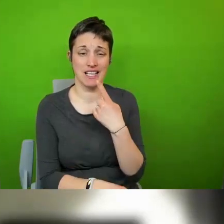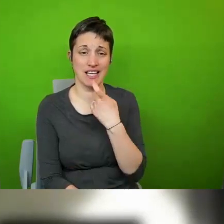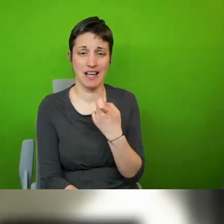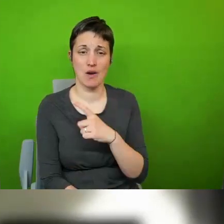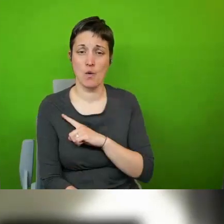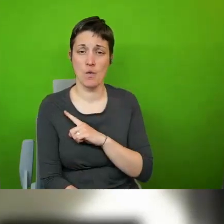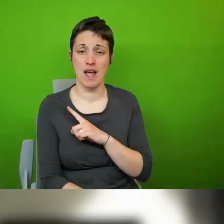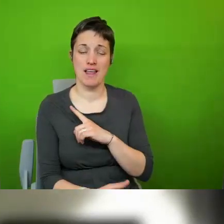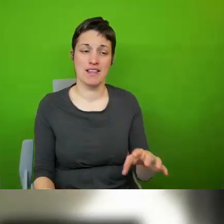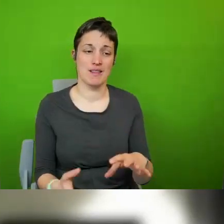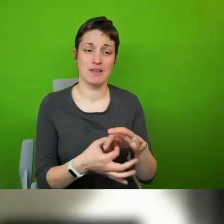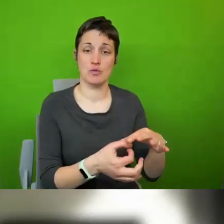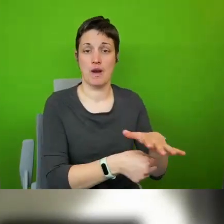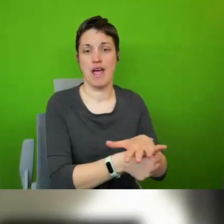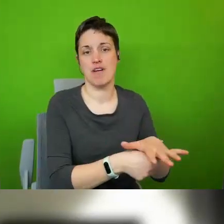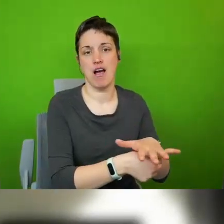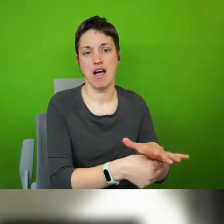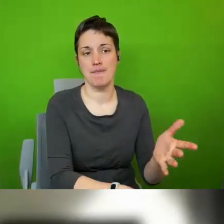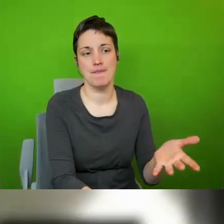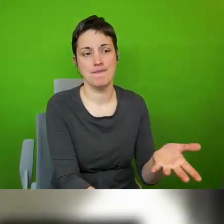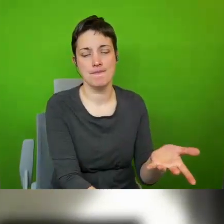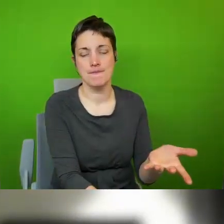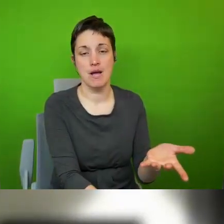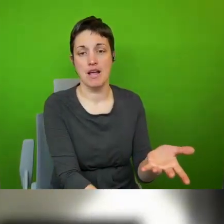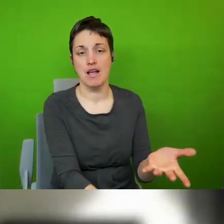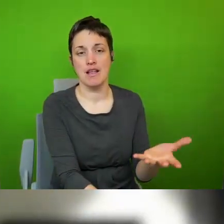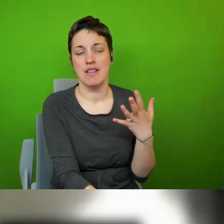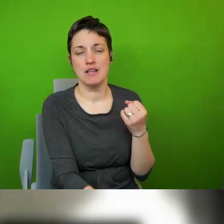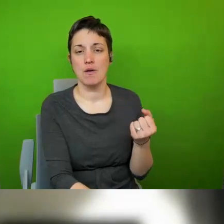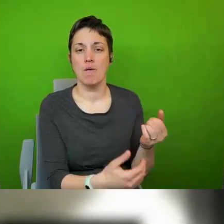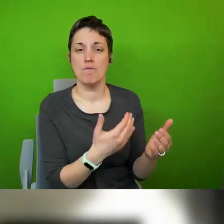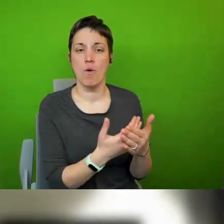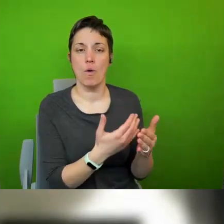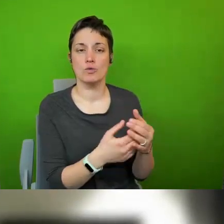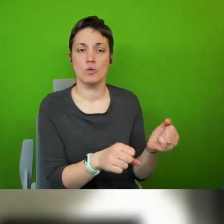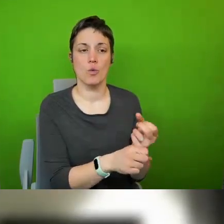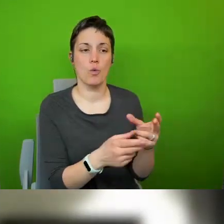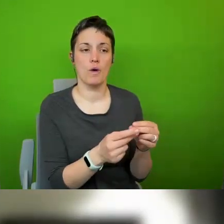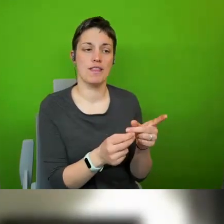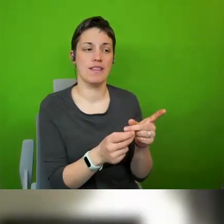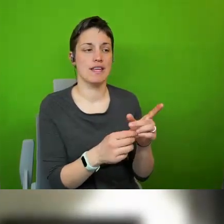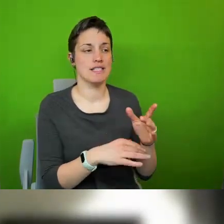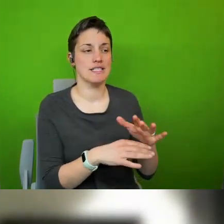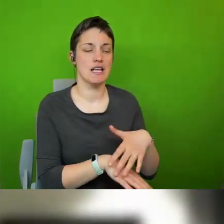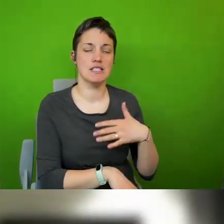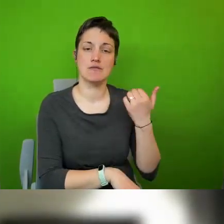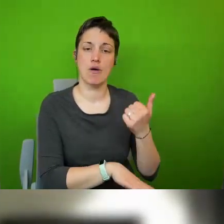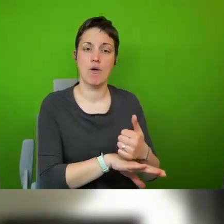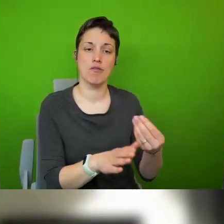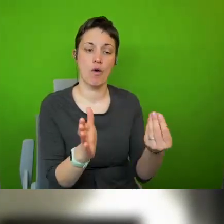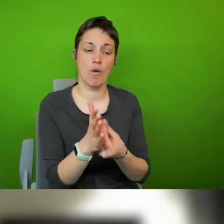that is that has more to do with the classic setup of whether or not these compensation